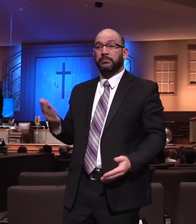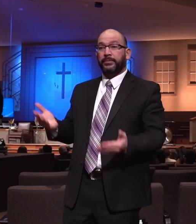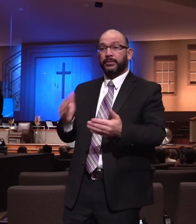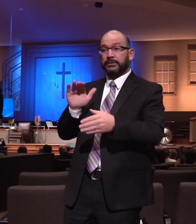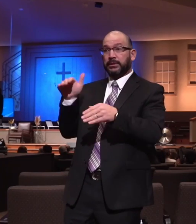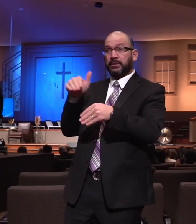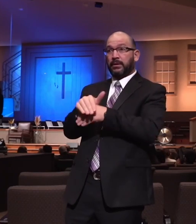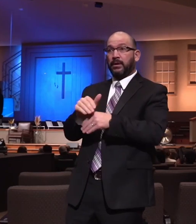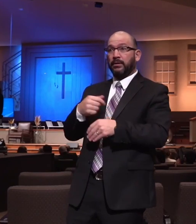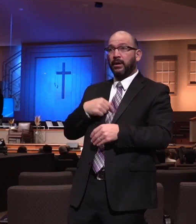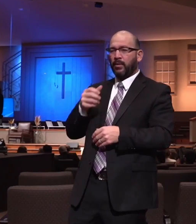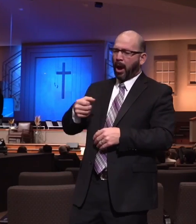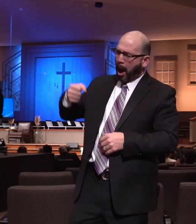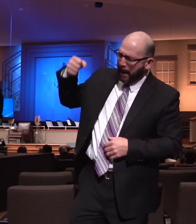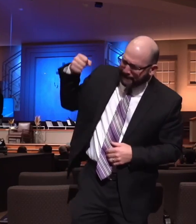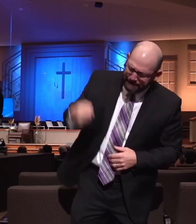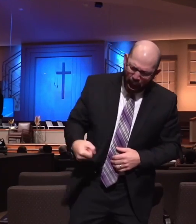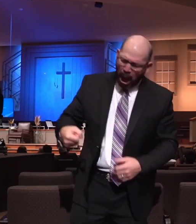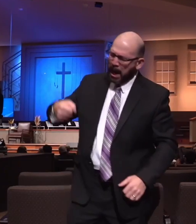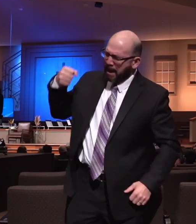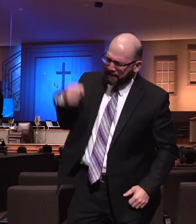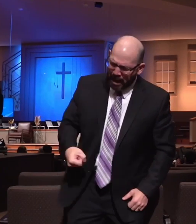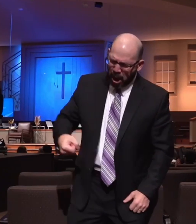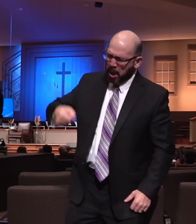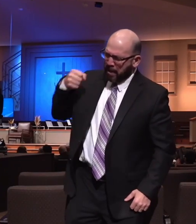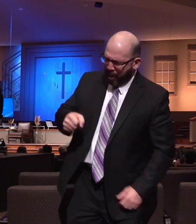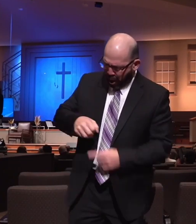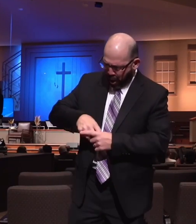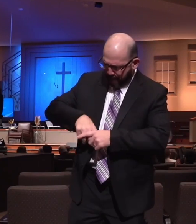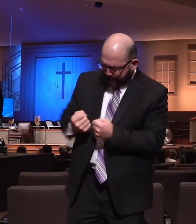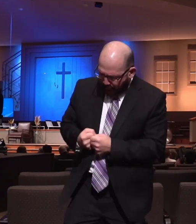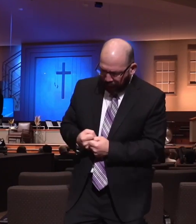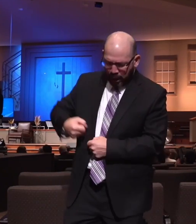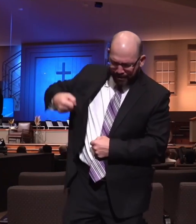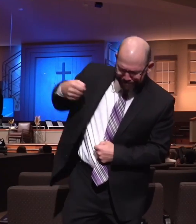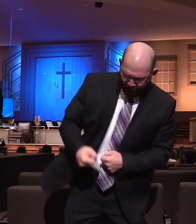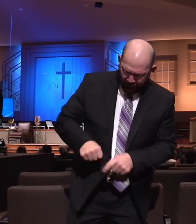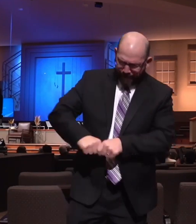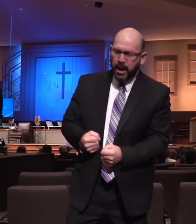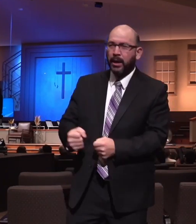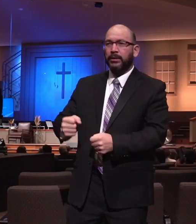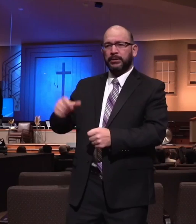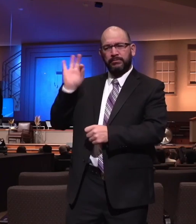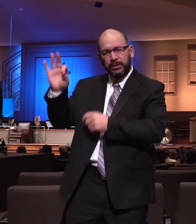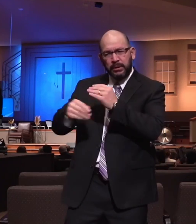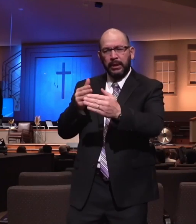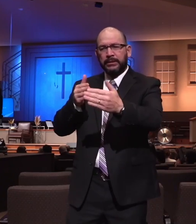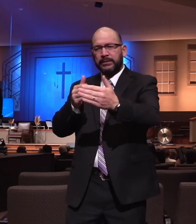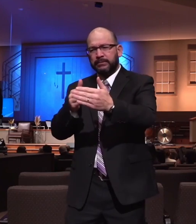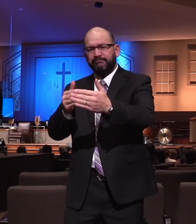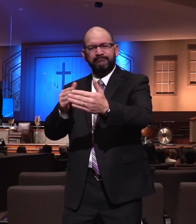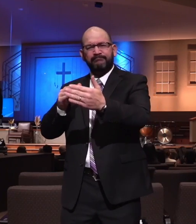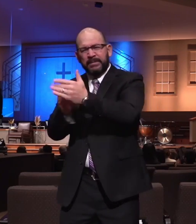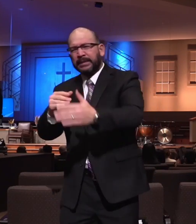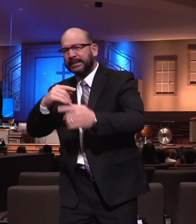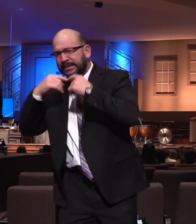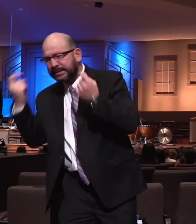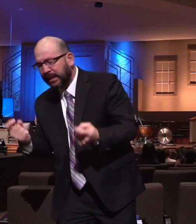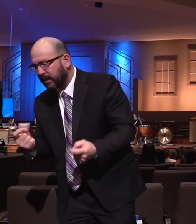break a knuckle or two, preach away as long as I could, preach against every sin known to man. And these elder men of God, they'd come up and say, preacher, thank you for